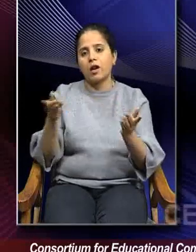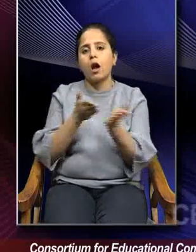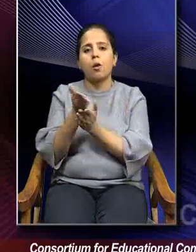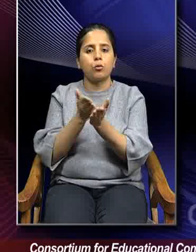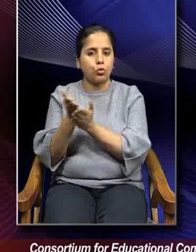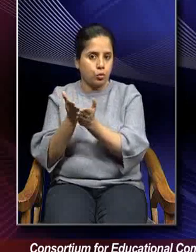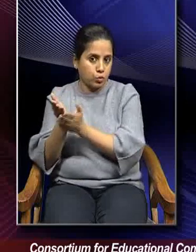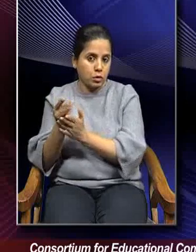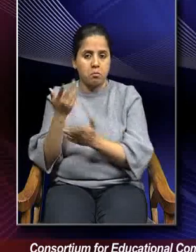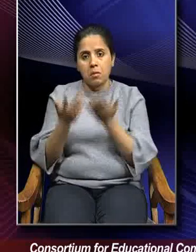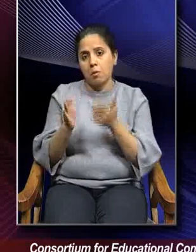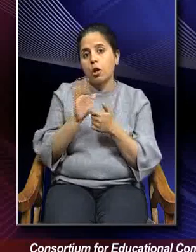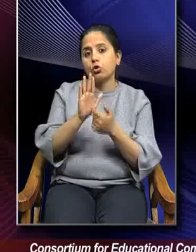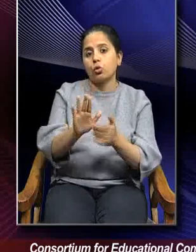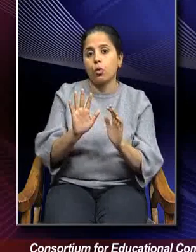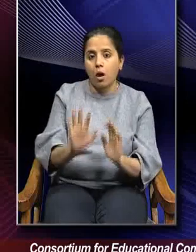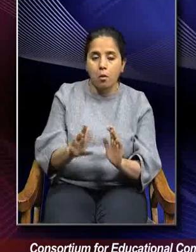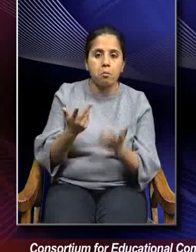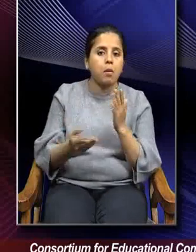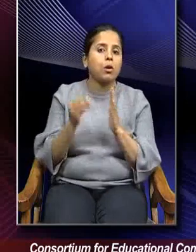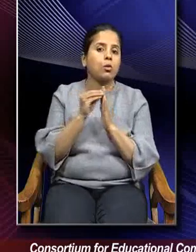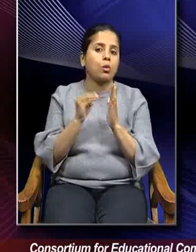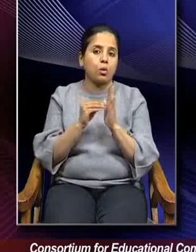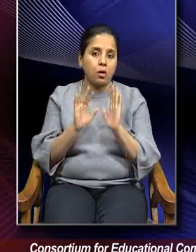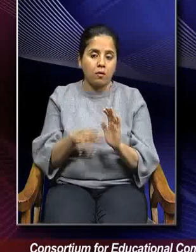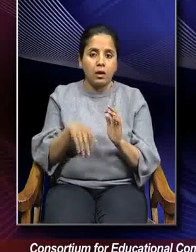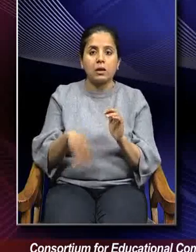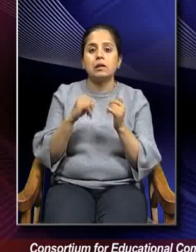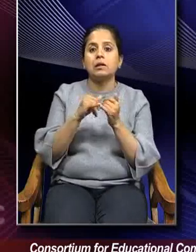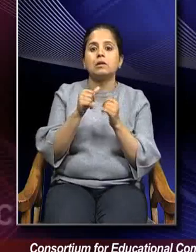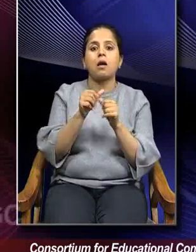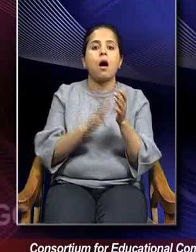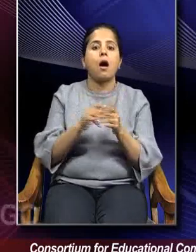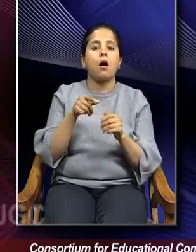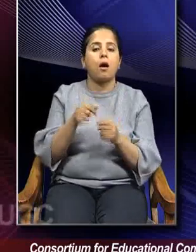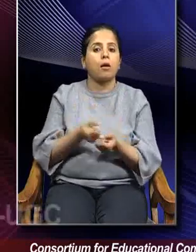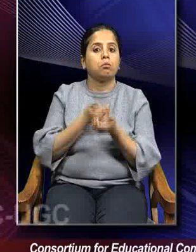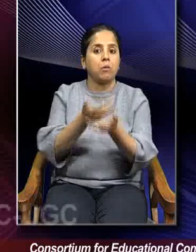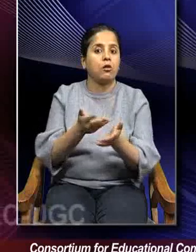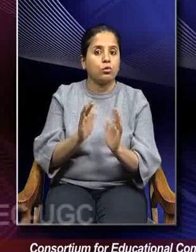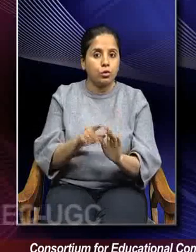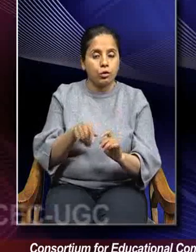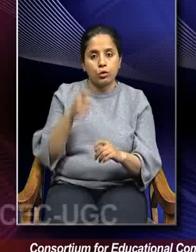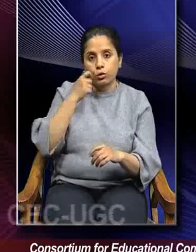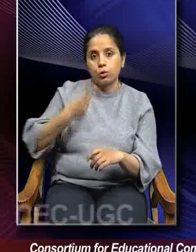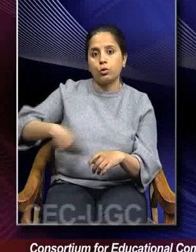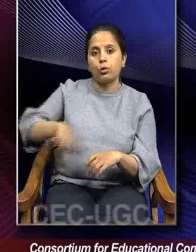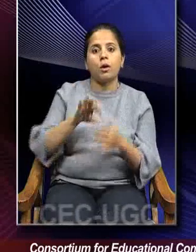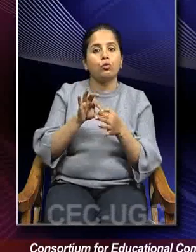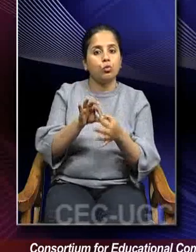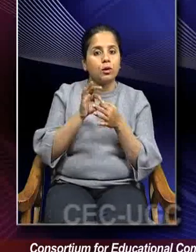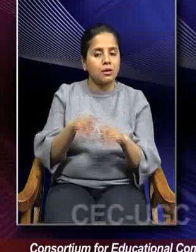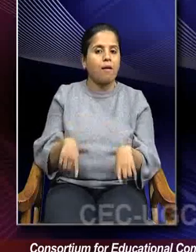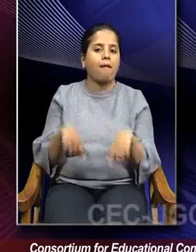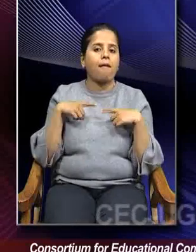it may be indicated here, it may be noted here that the SAM approach finds its expression in the human relationship approach to life.